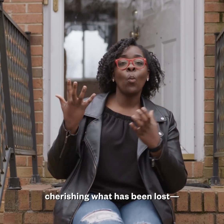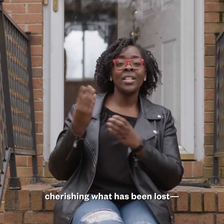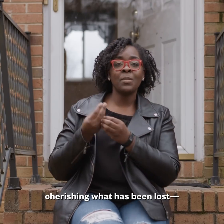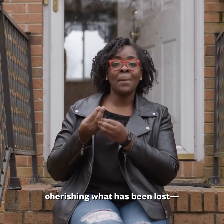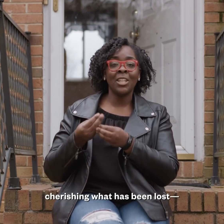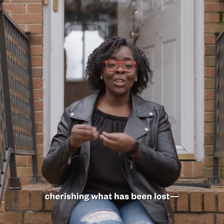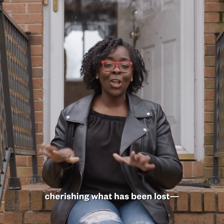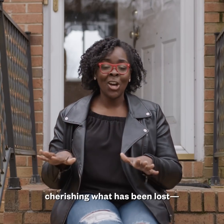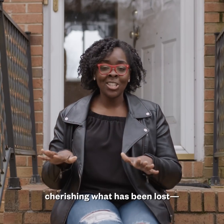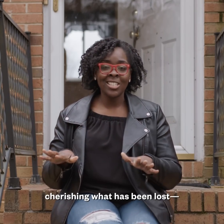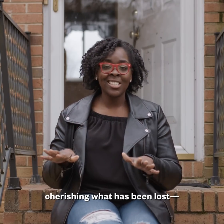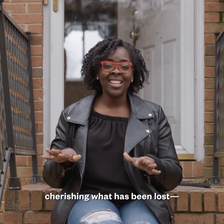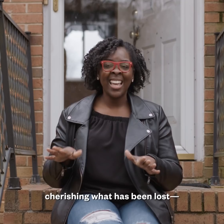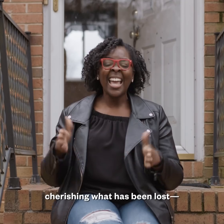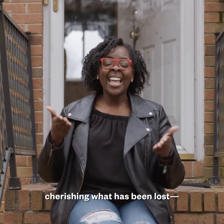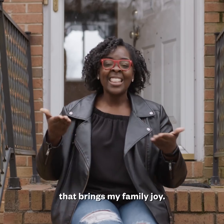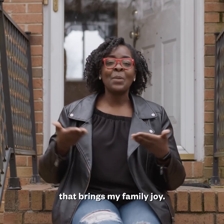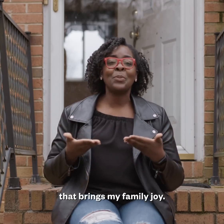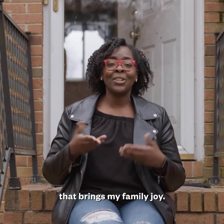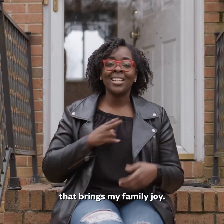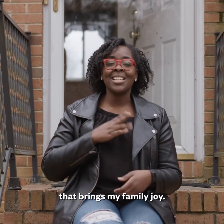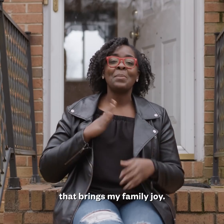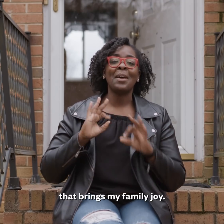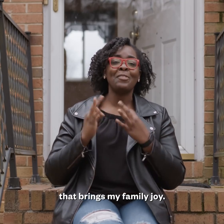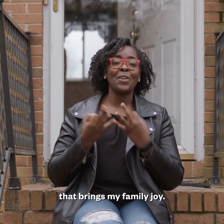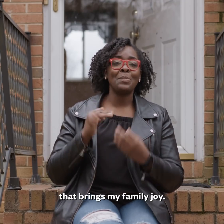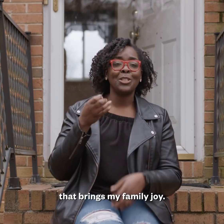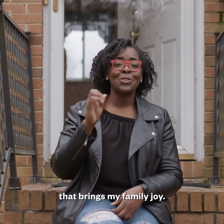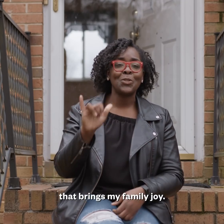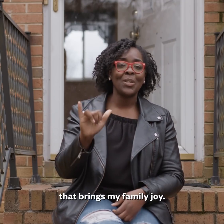what's been lost, that brings my family joy.